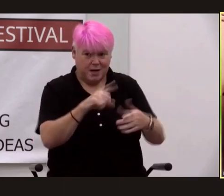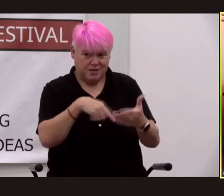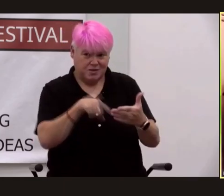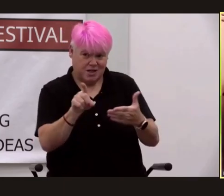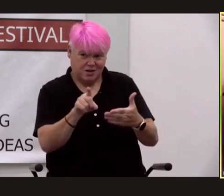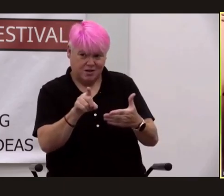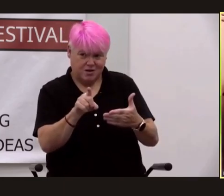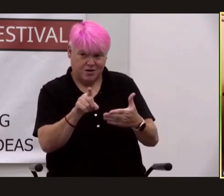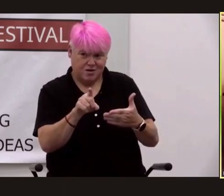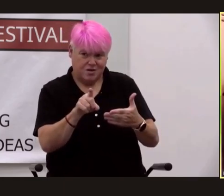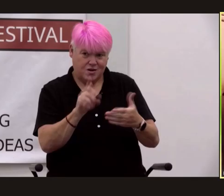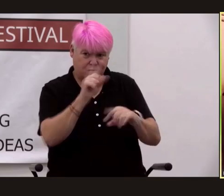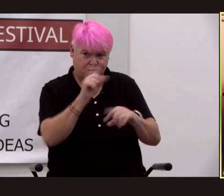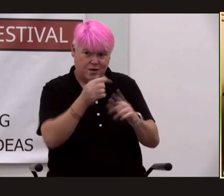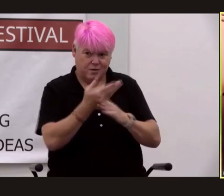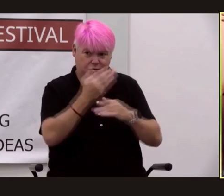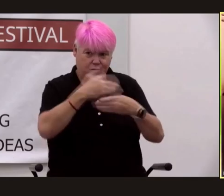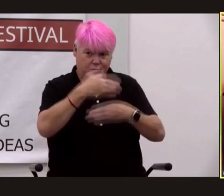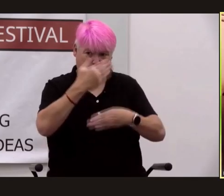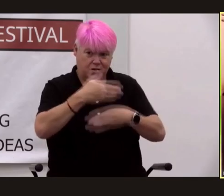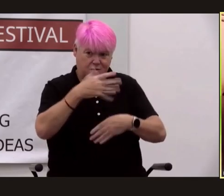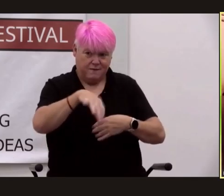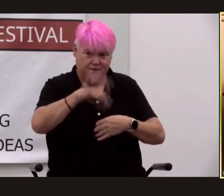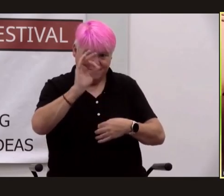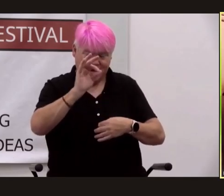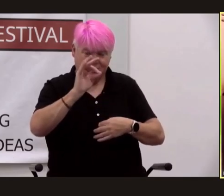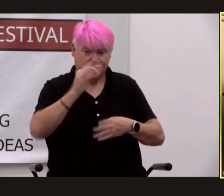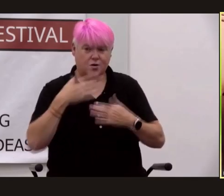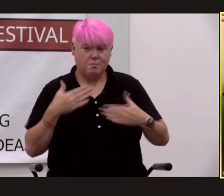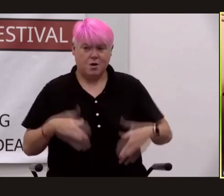to break in through a window he found her body in the bathtub